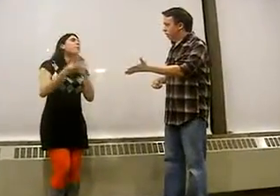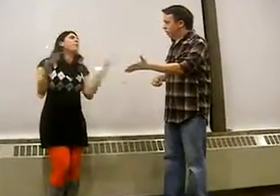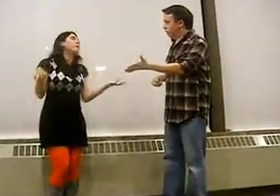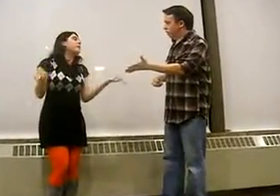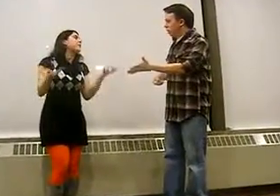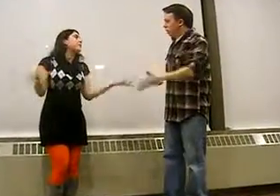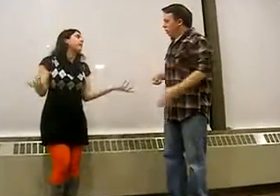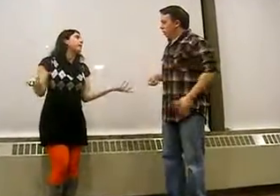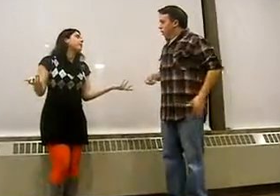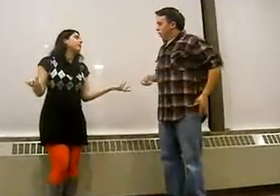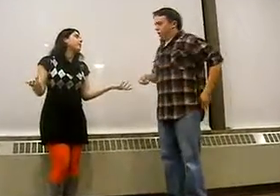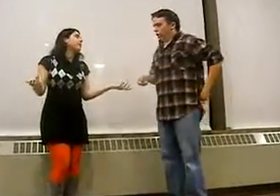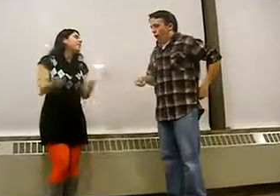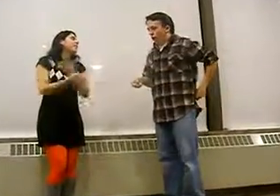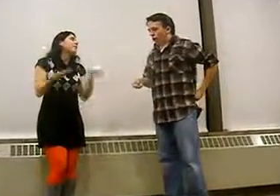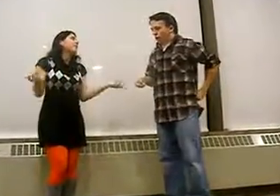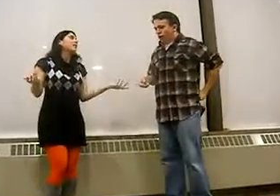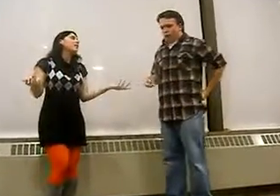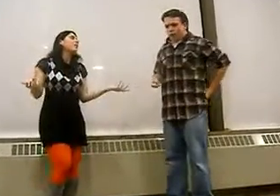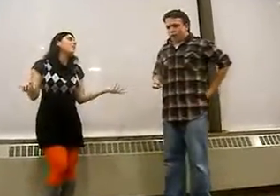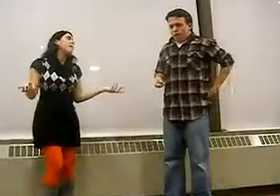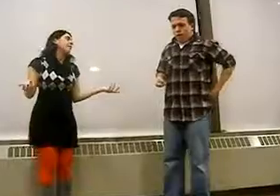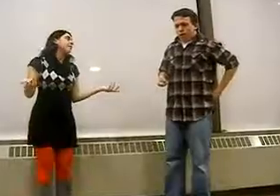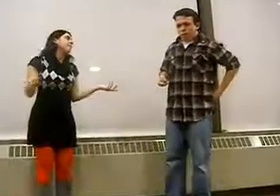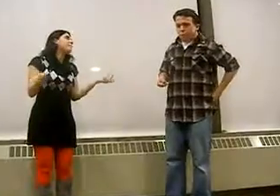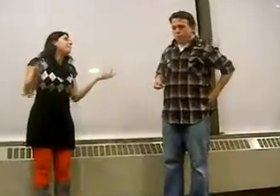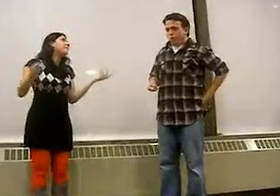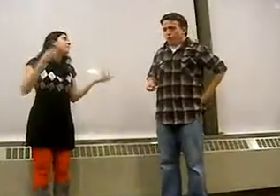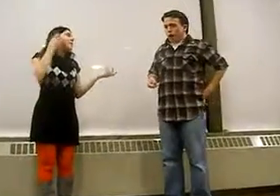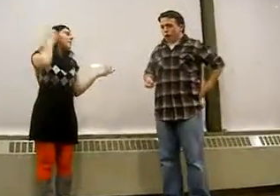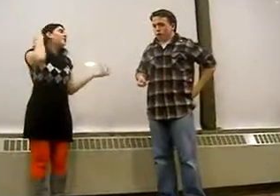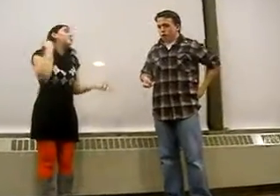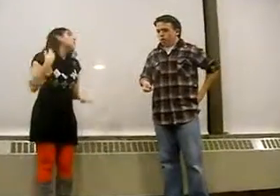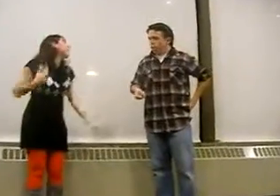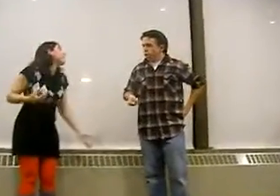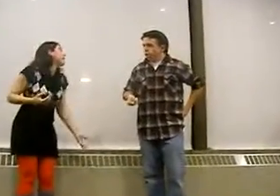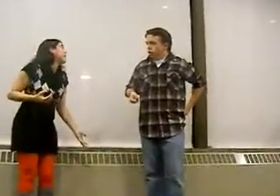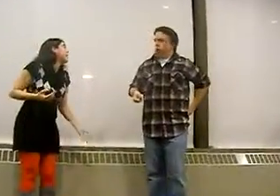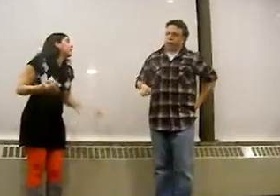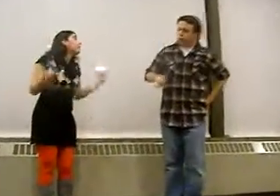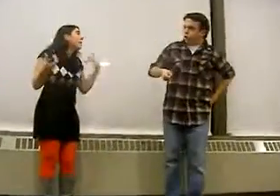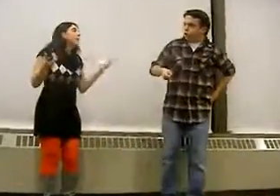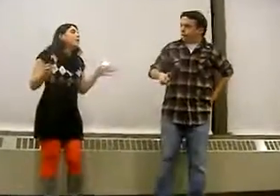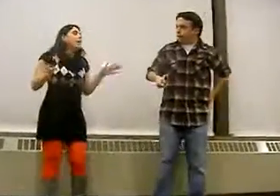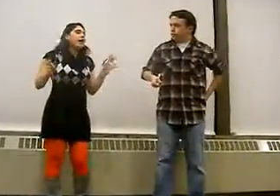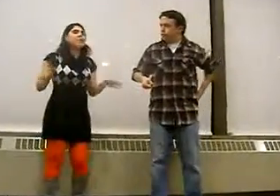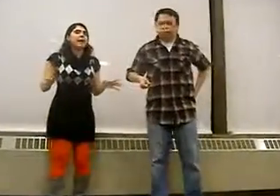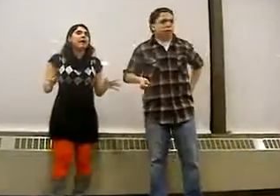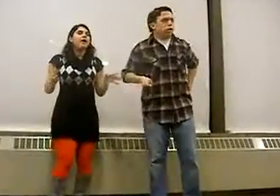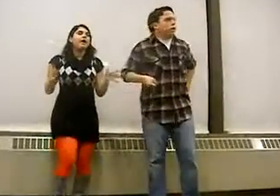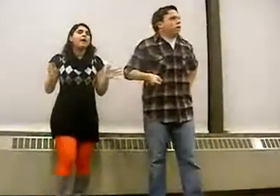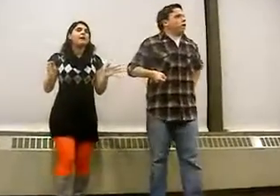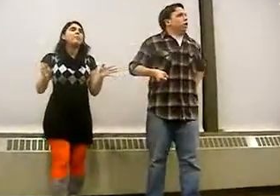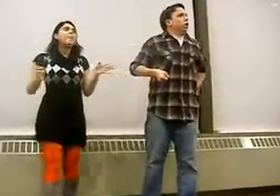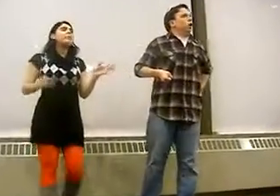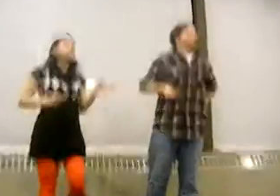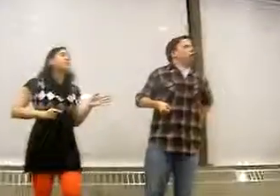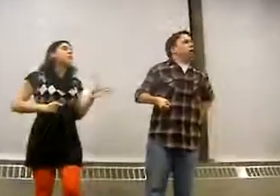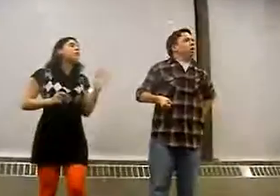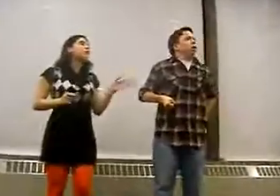won't even matter if we don't get her again. It won't matter. That's probably right. Because she won't remember it. All let's go to Macy's. Okay, okay, now, did